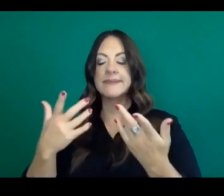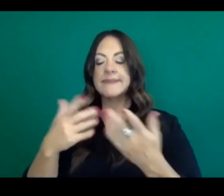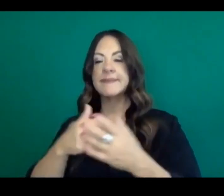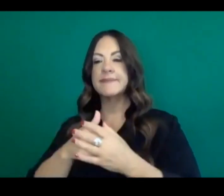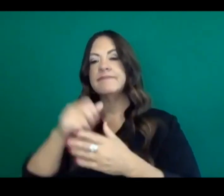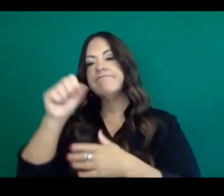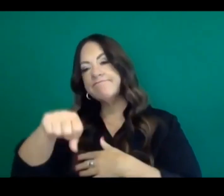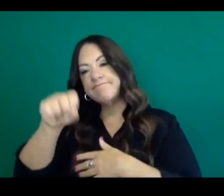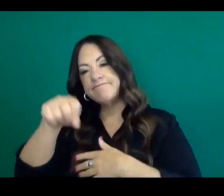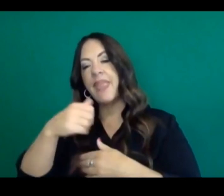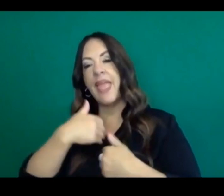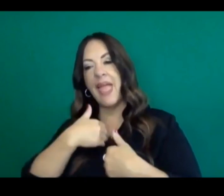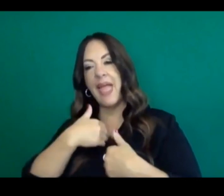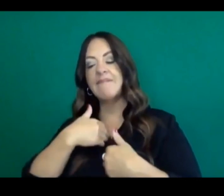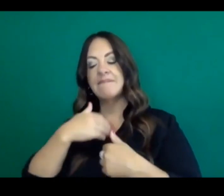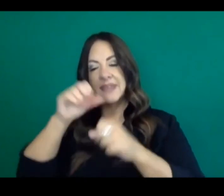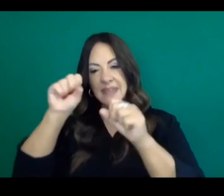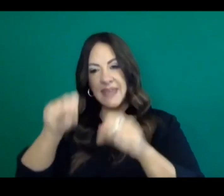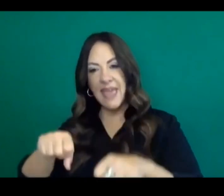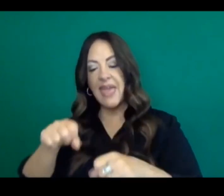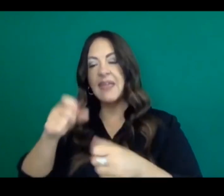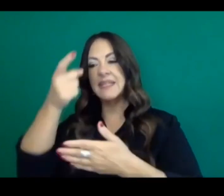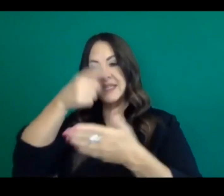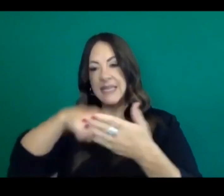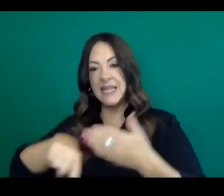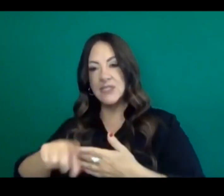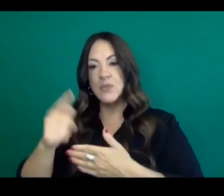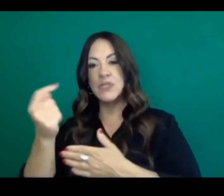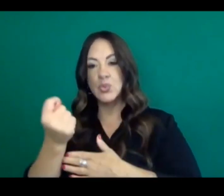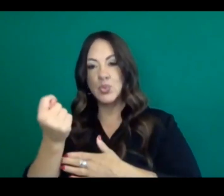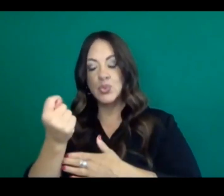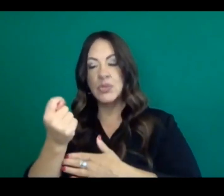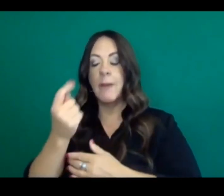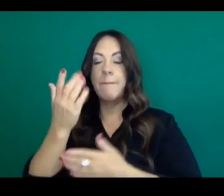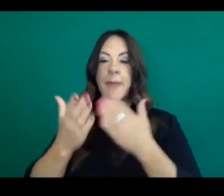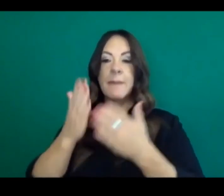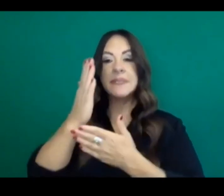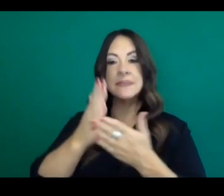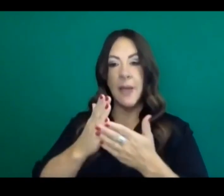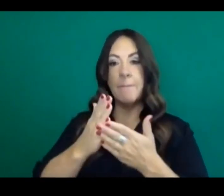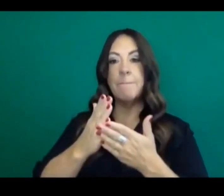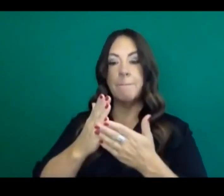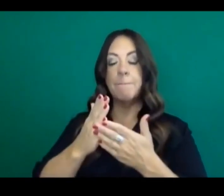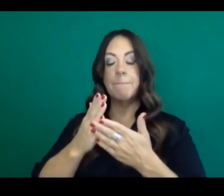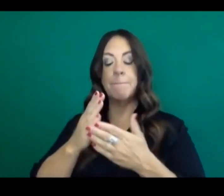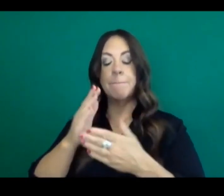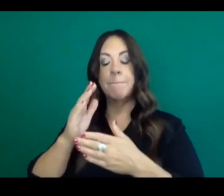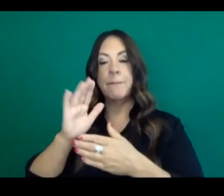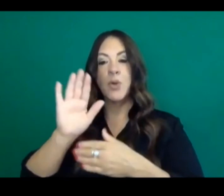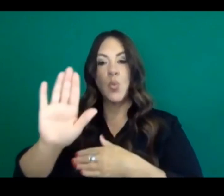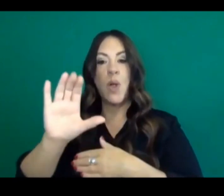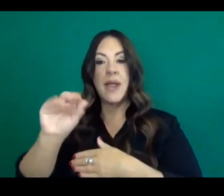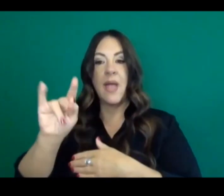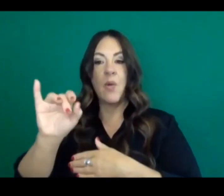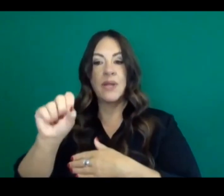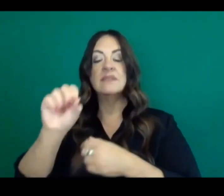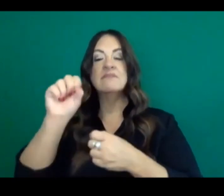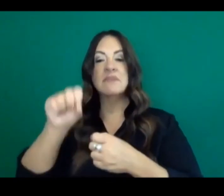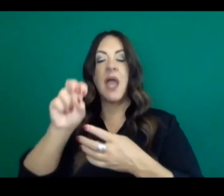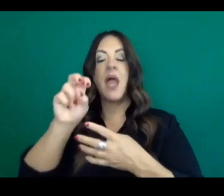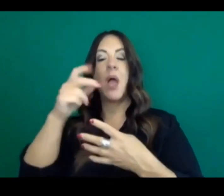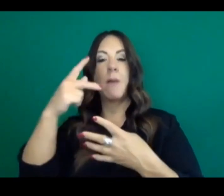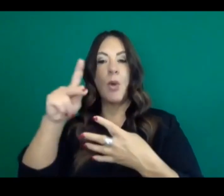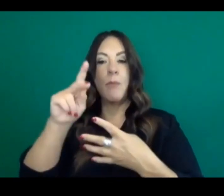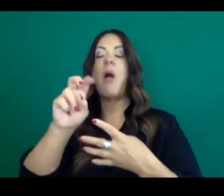is opportunities as soon as next weeks, next week for some counties to move from purple to red. Any